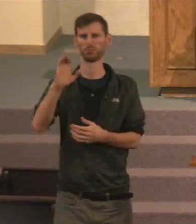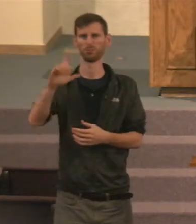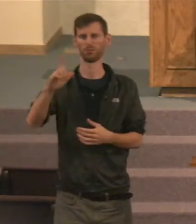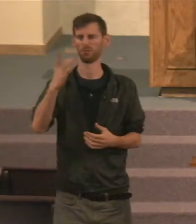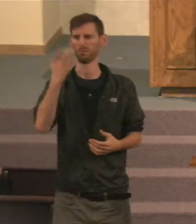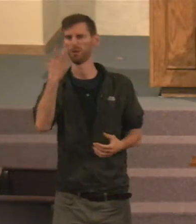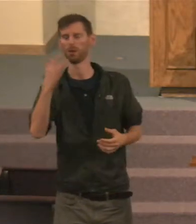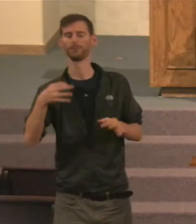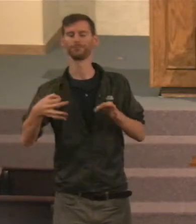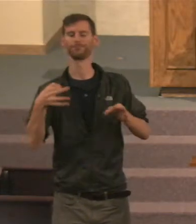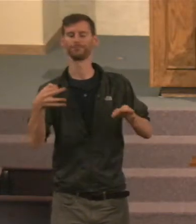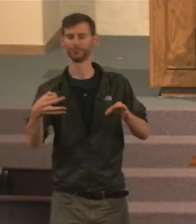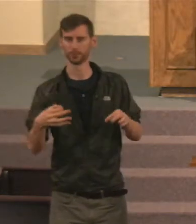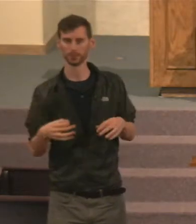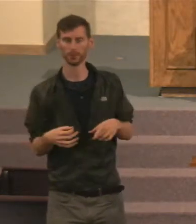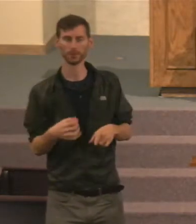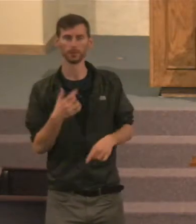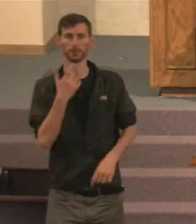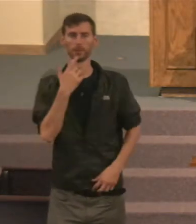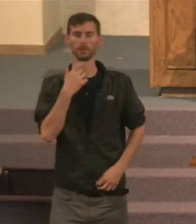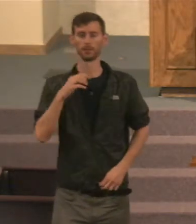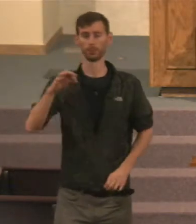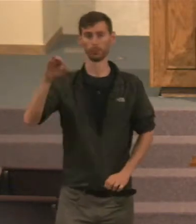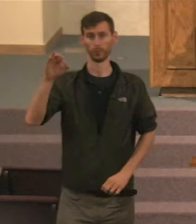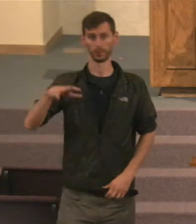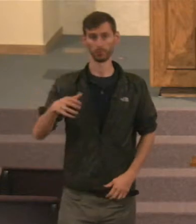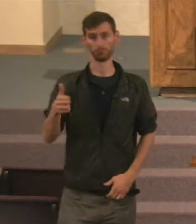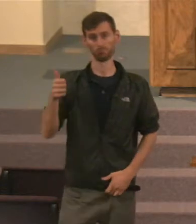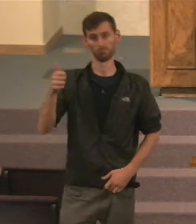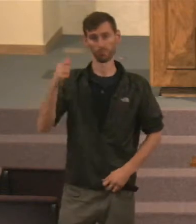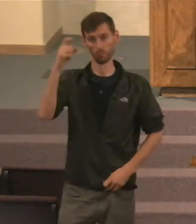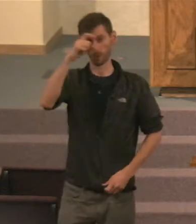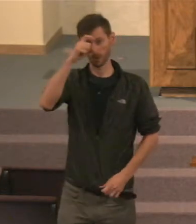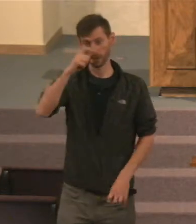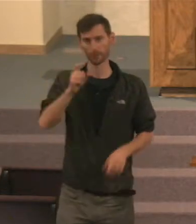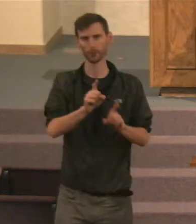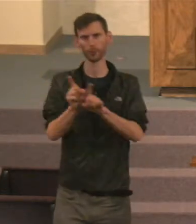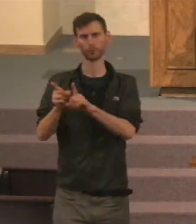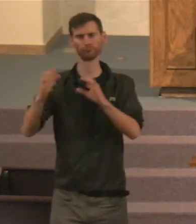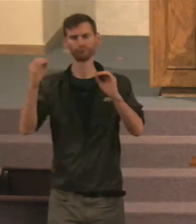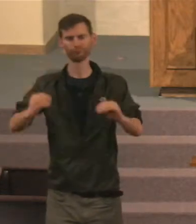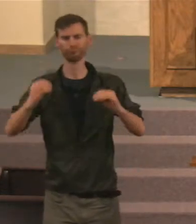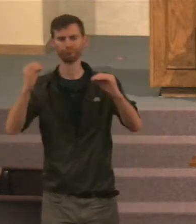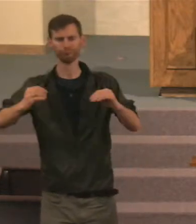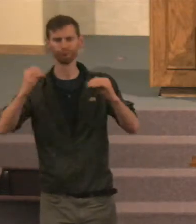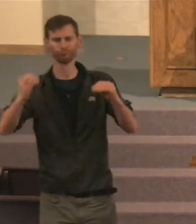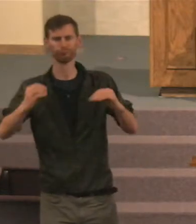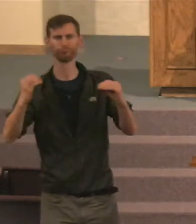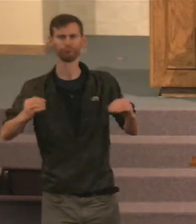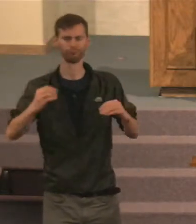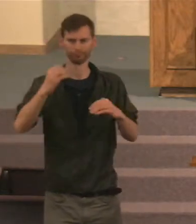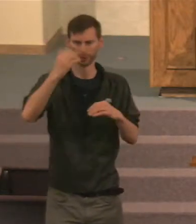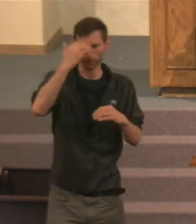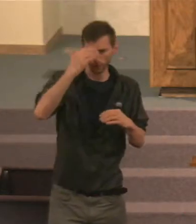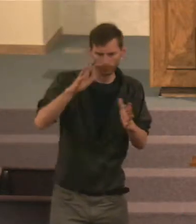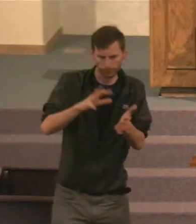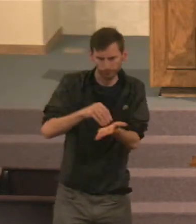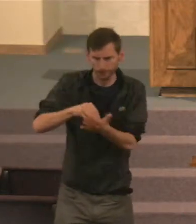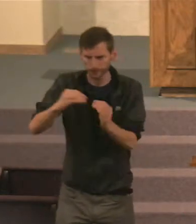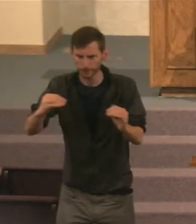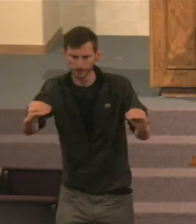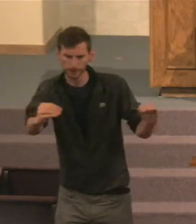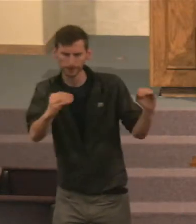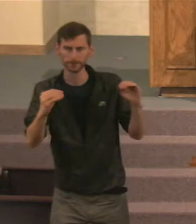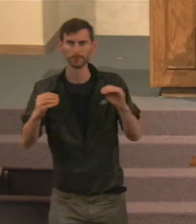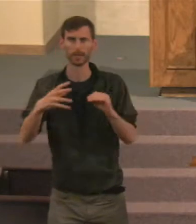says, Besides being wise, The preacher also taught the people knowledge, Weighing and studying, And arranging proverbs, With